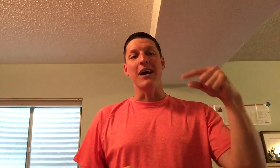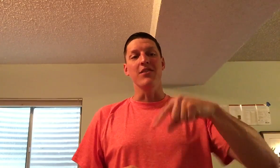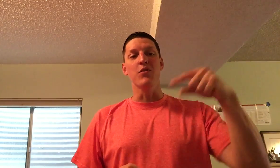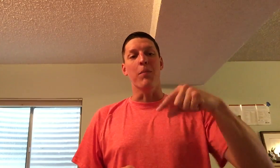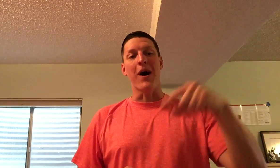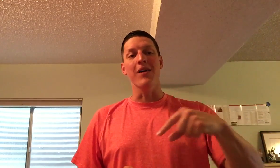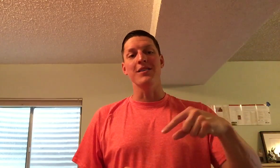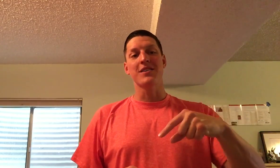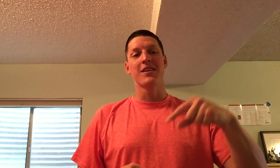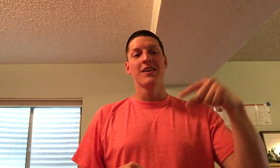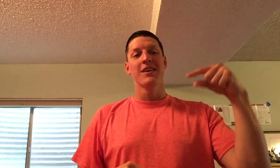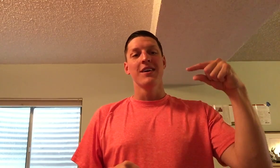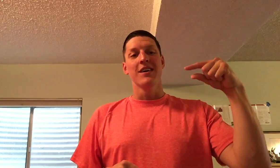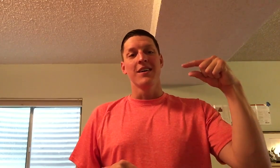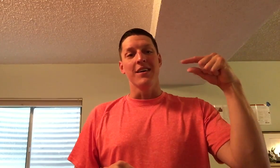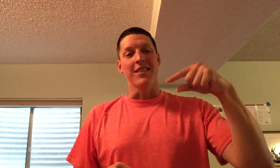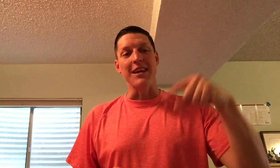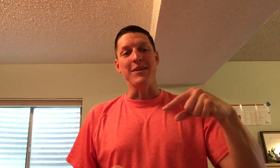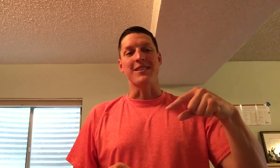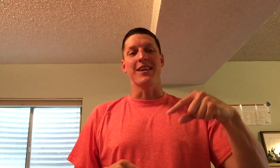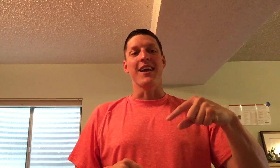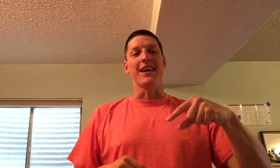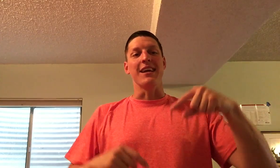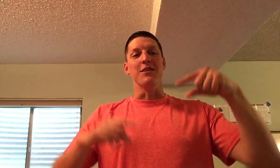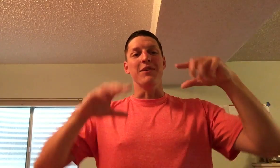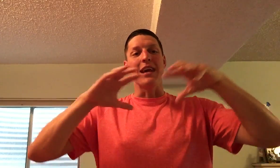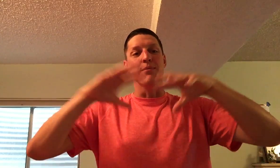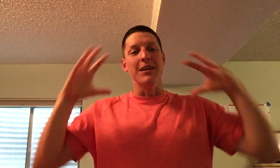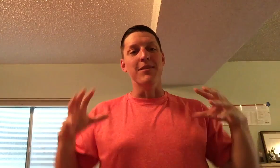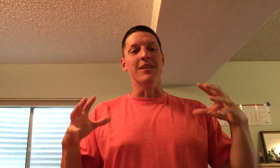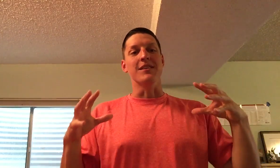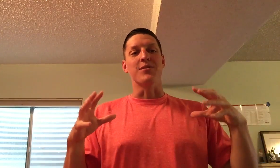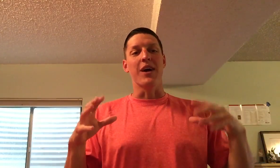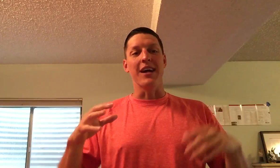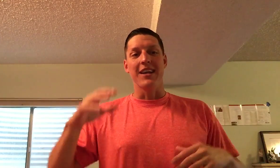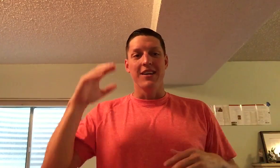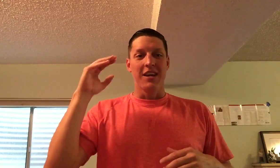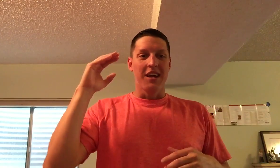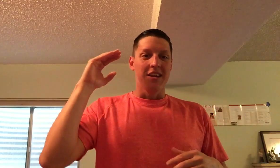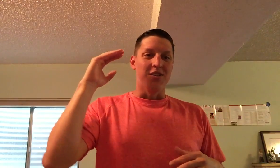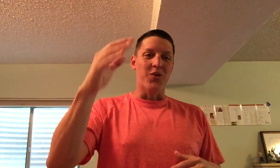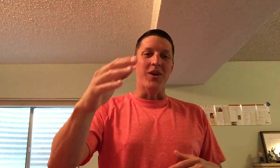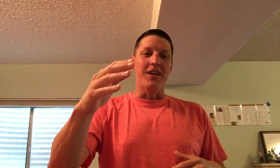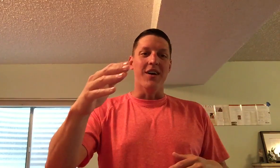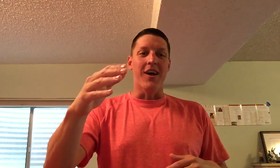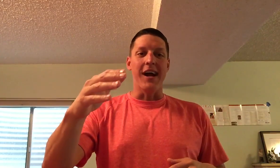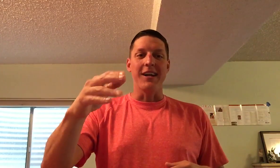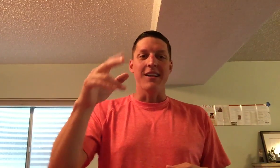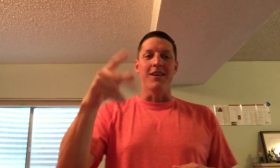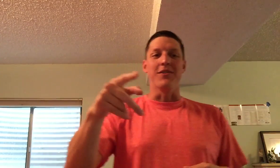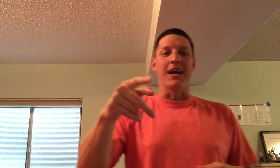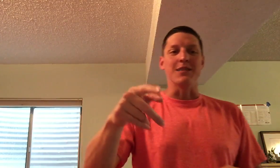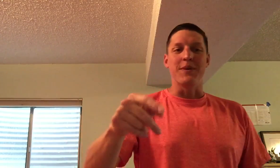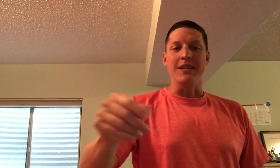me how you abolished limits today and you became limitless, right? Do it, all right? Love you guys. Peace.